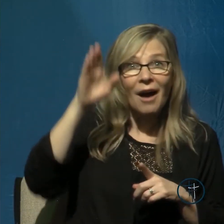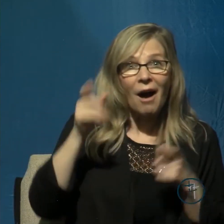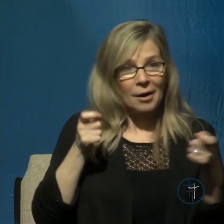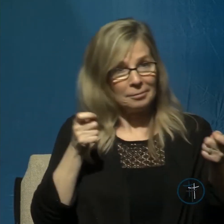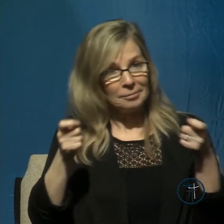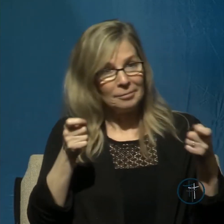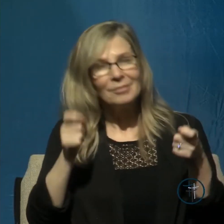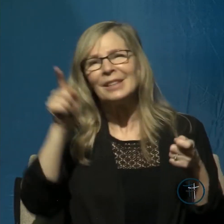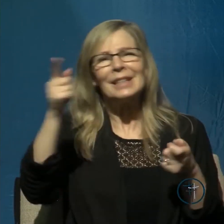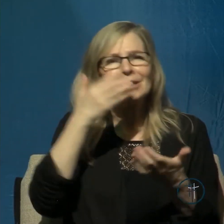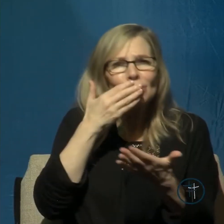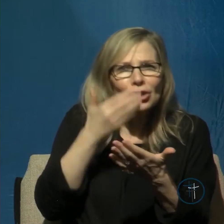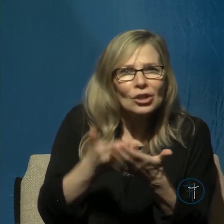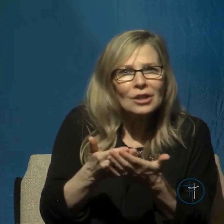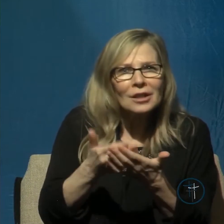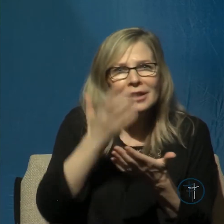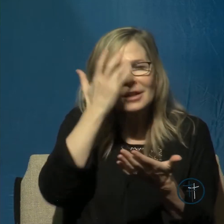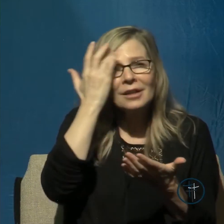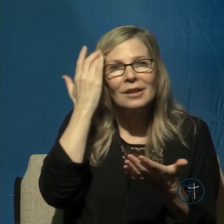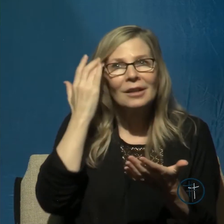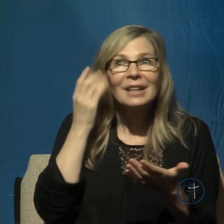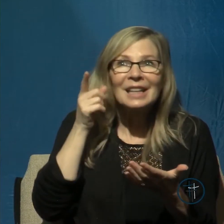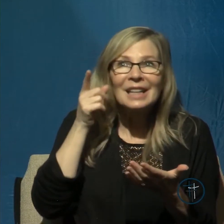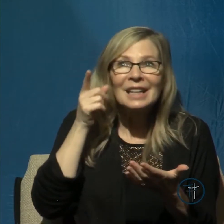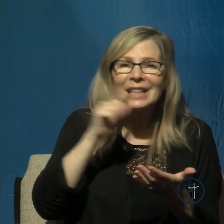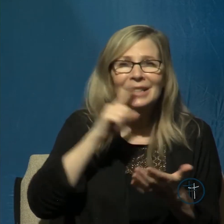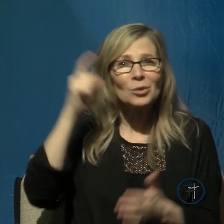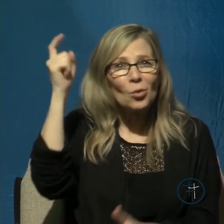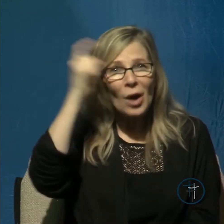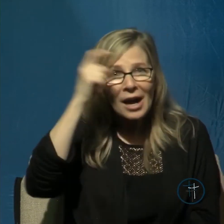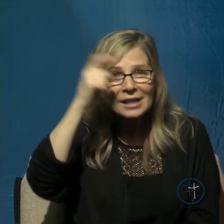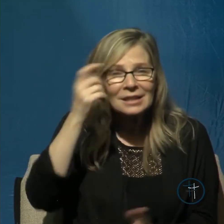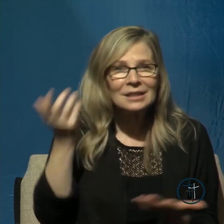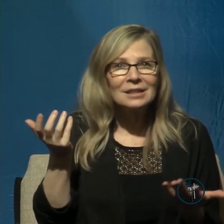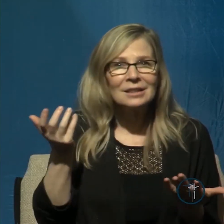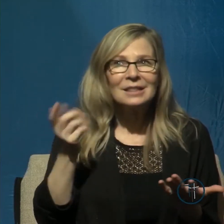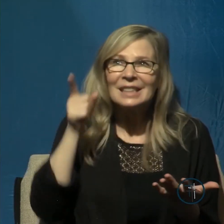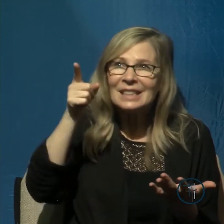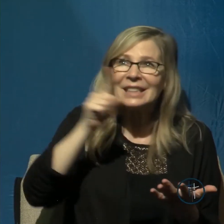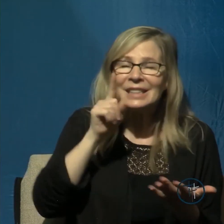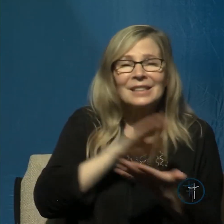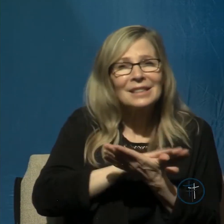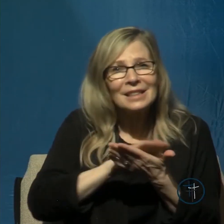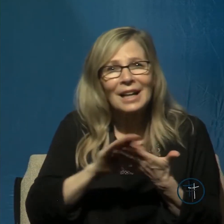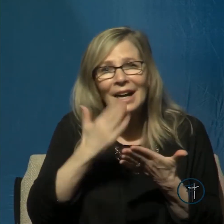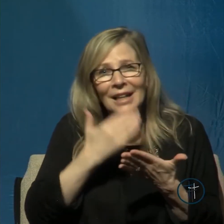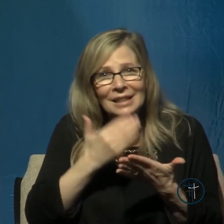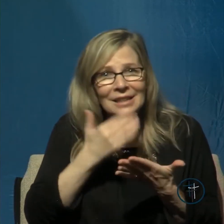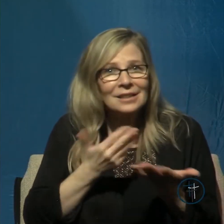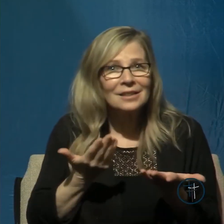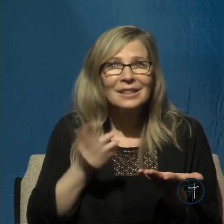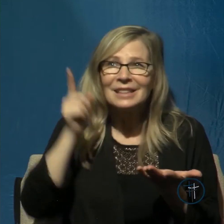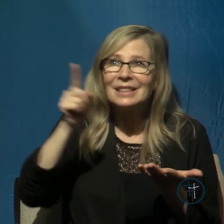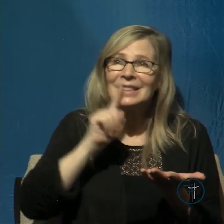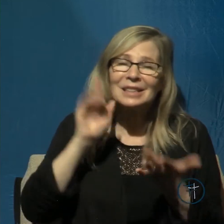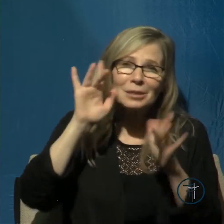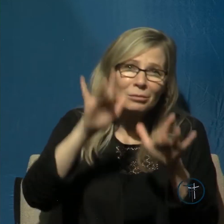he is wise he is kind he is merciful he is